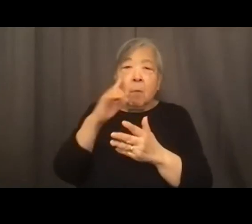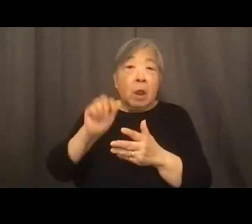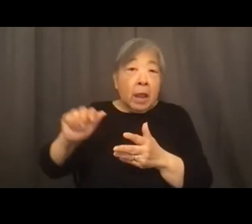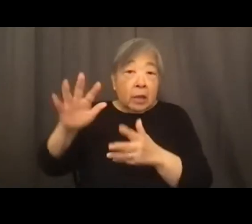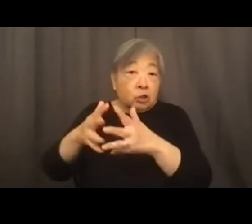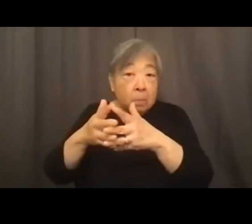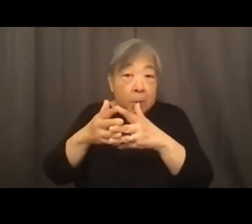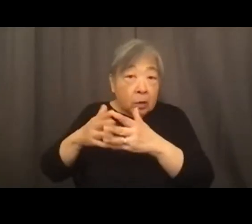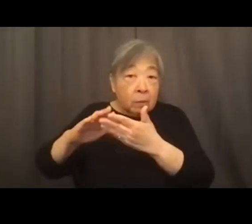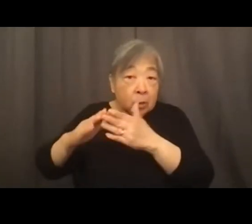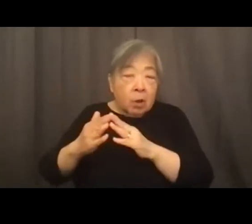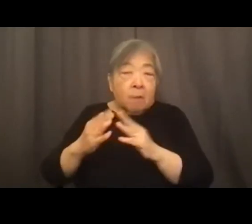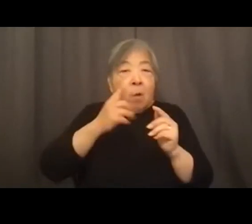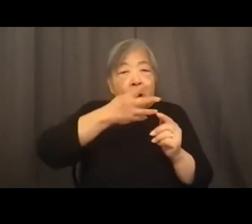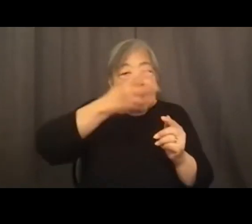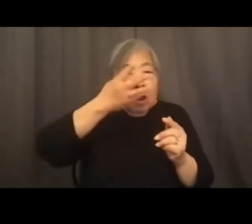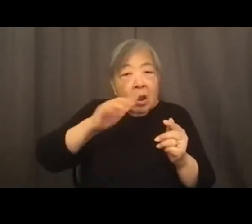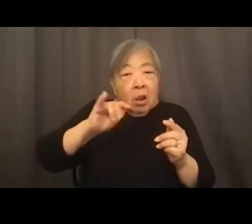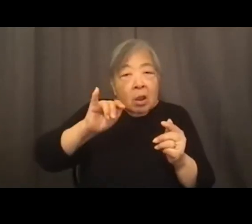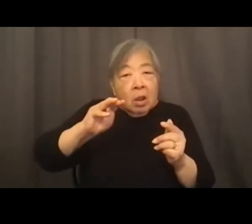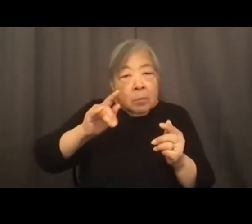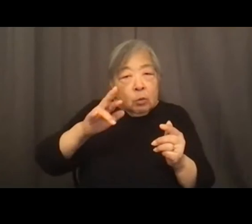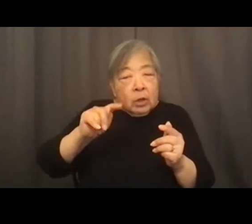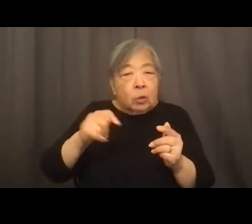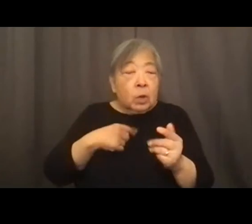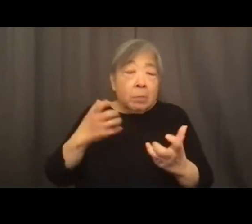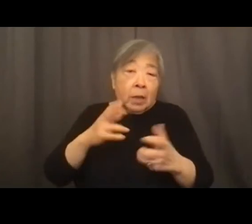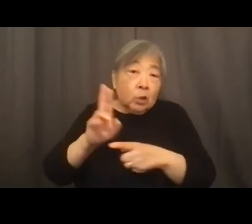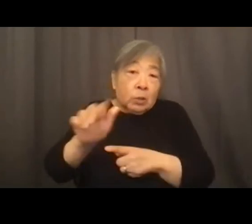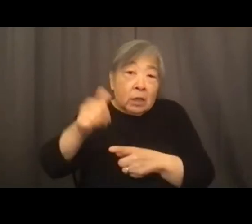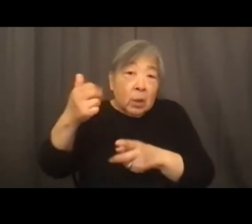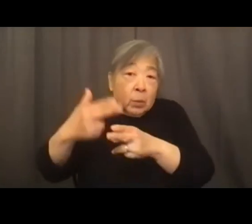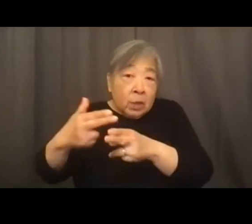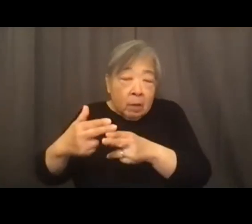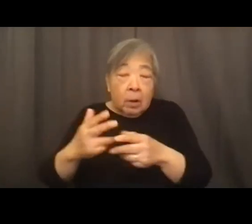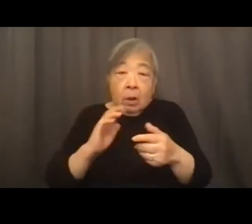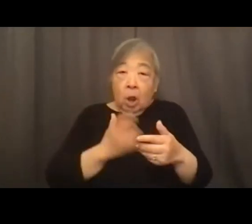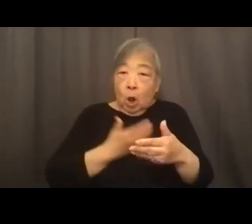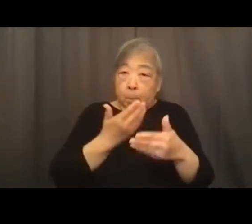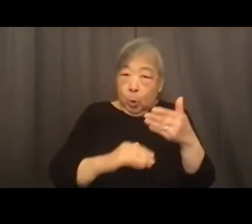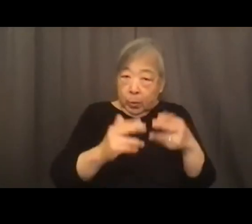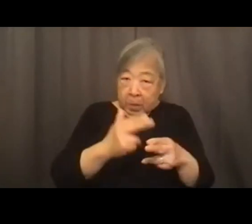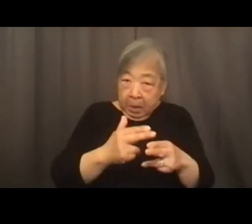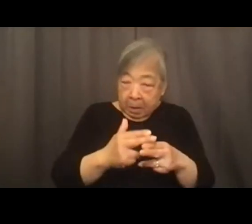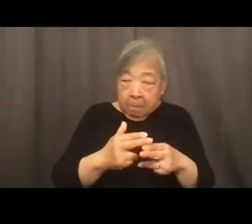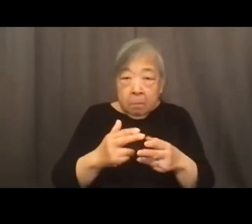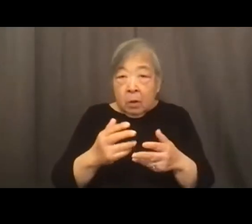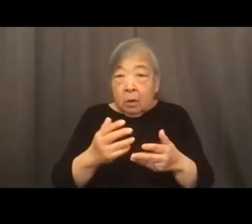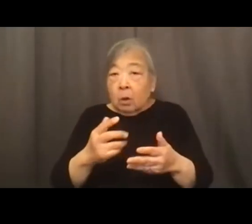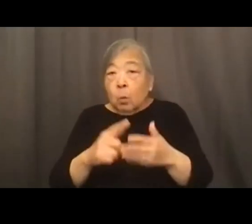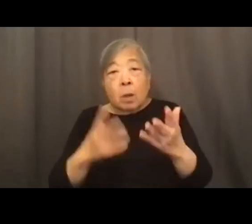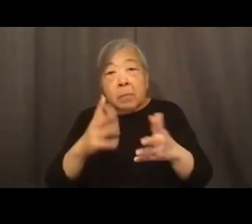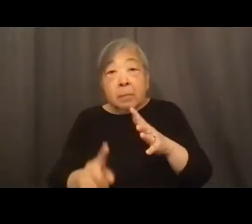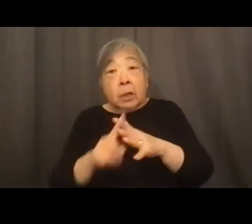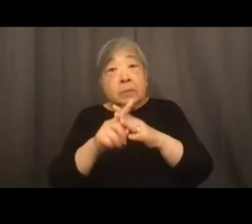communities we might adopt another name in addition to our birth name and what might be shown on our